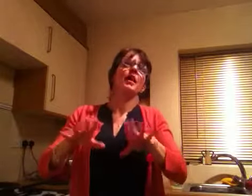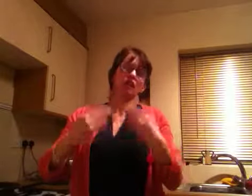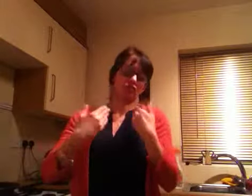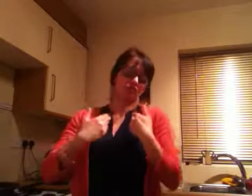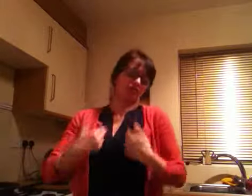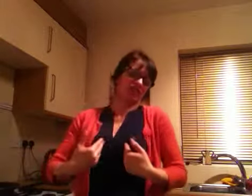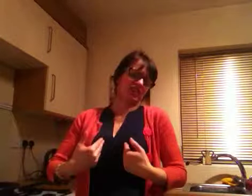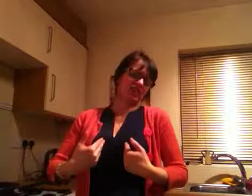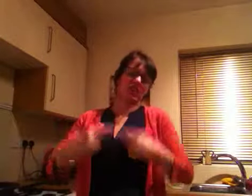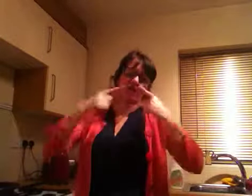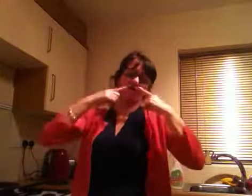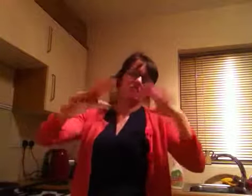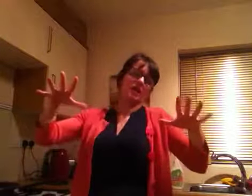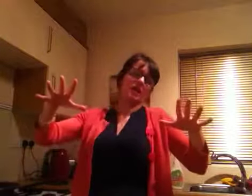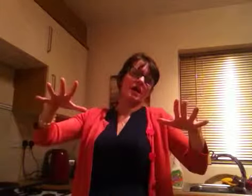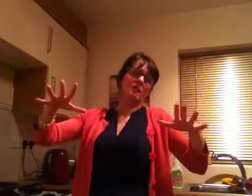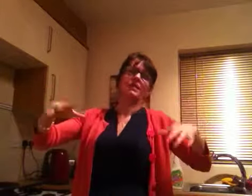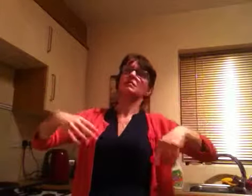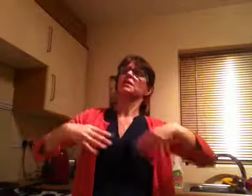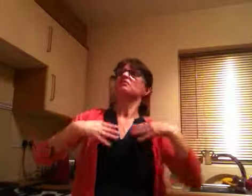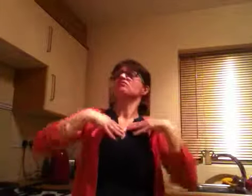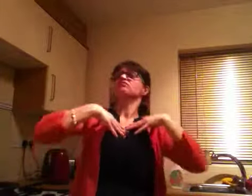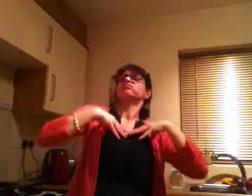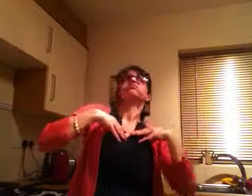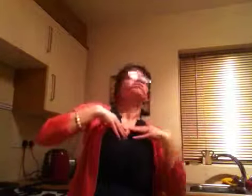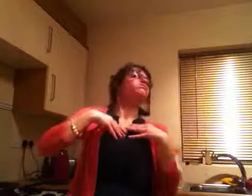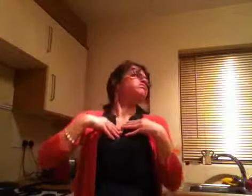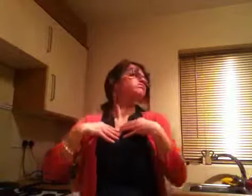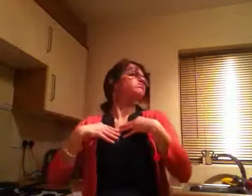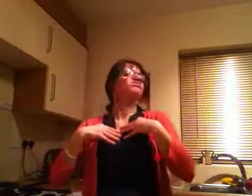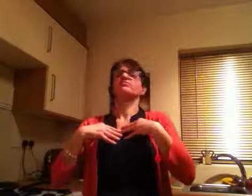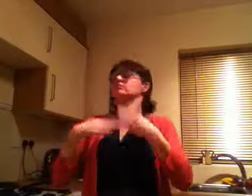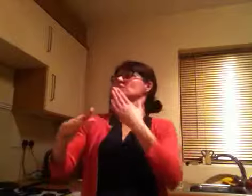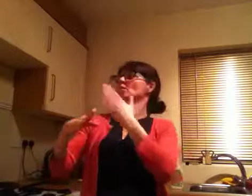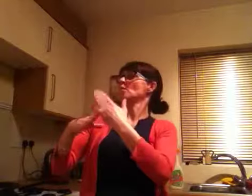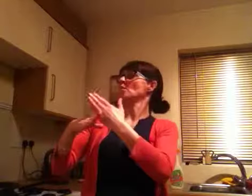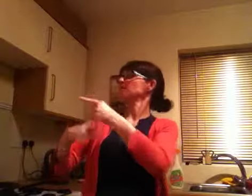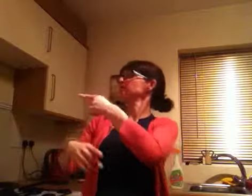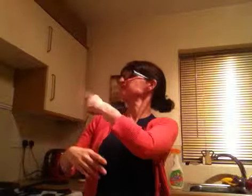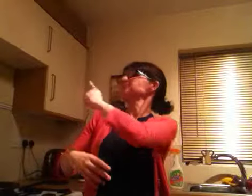as I practised over-the-shoulder requests for tasks to be completed.